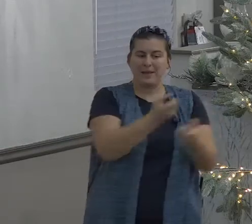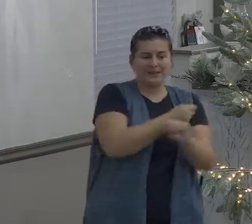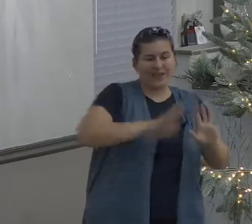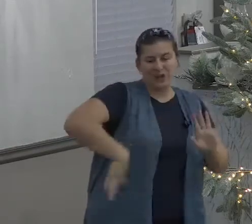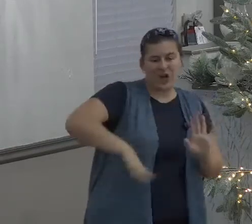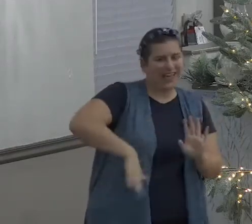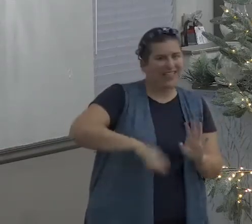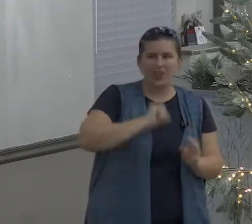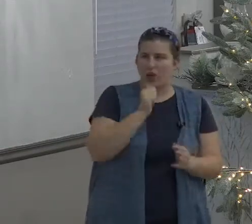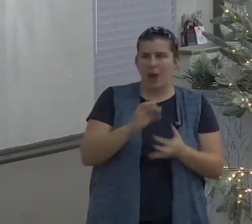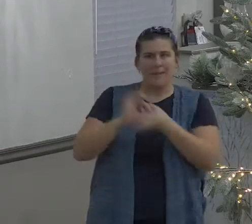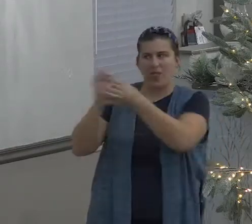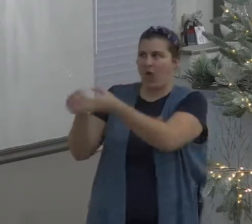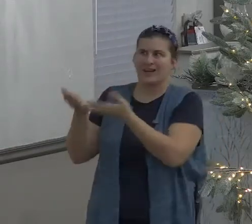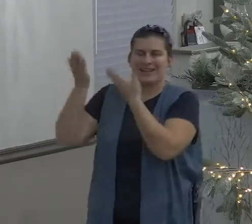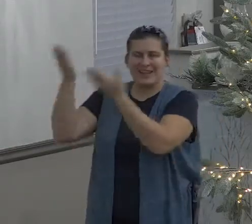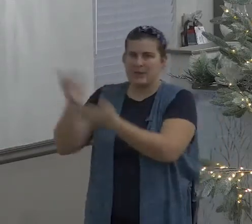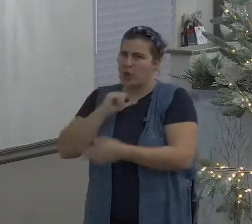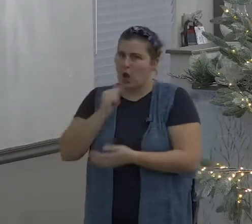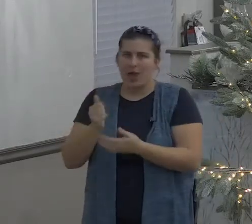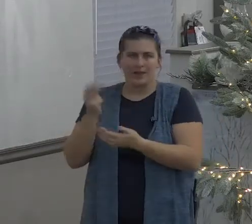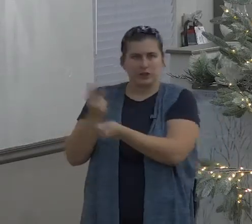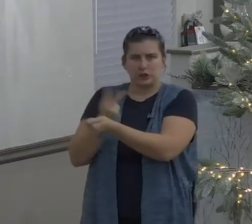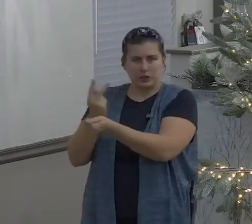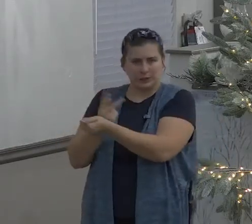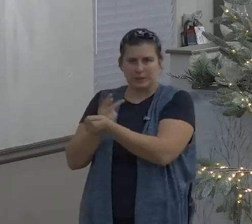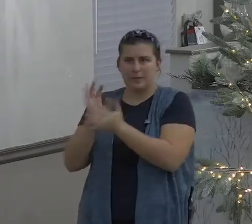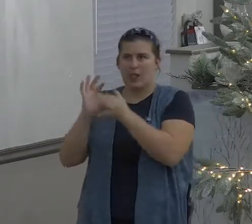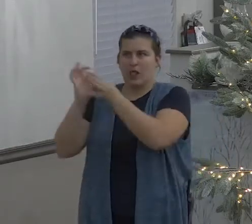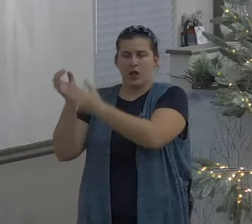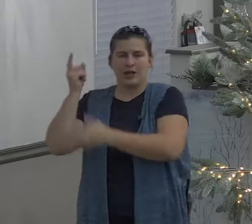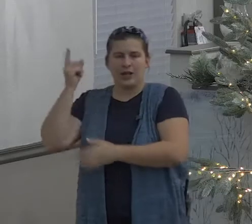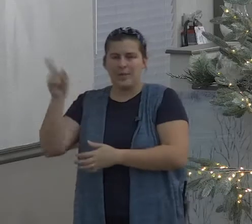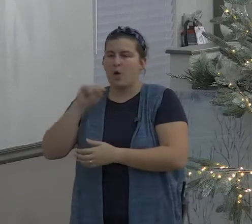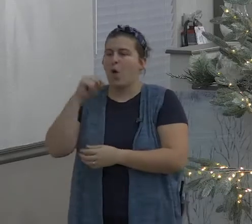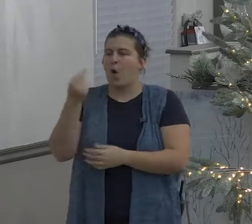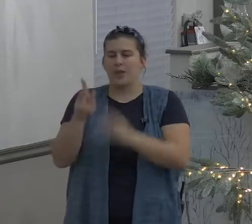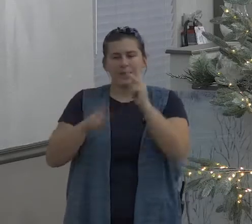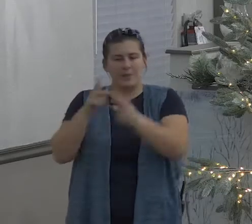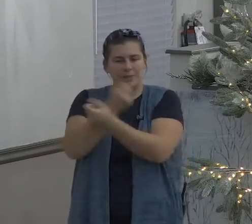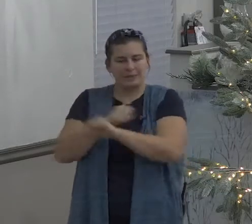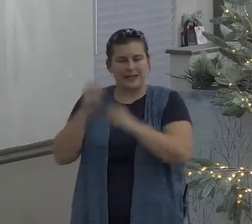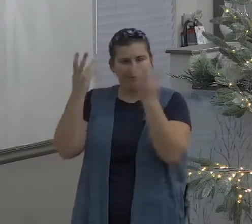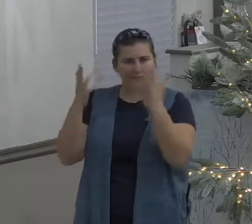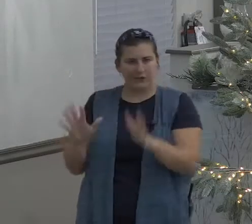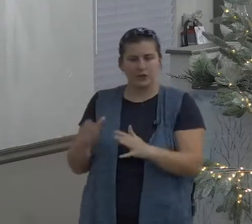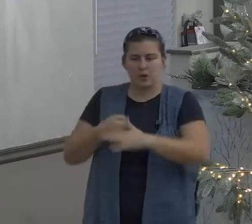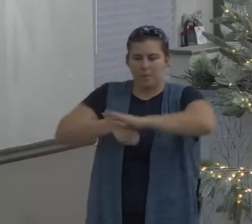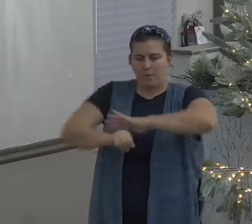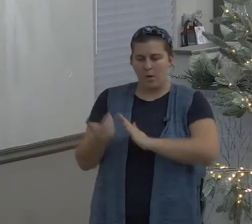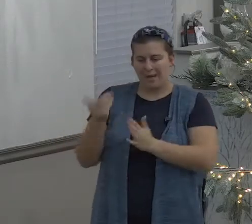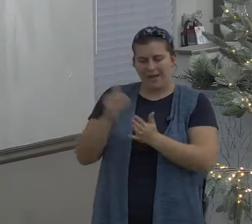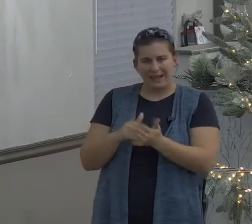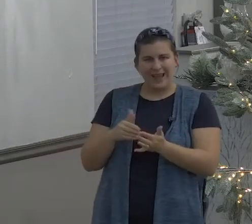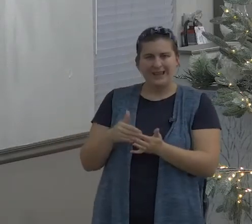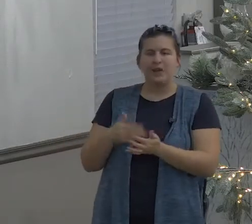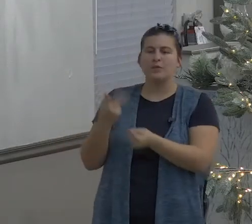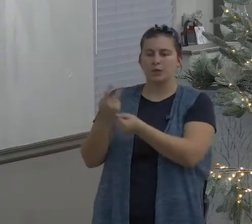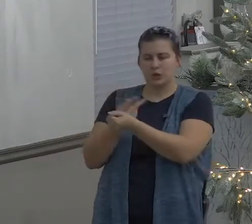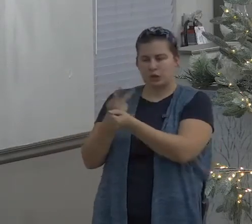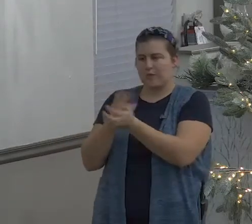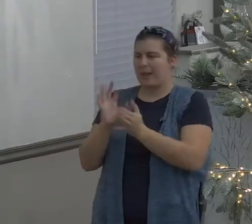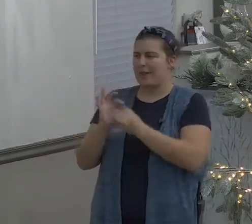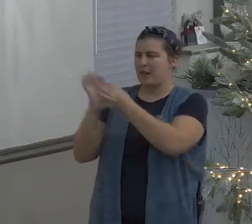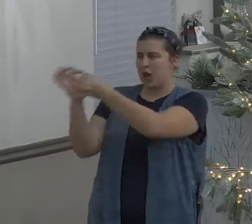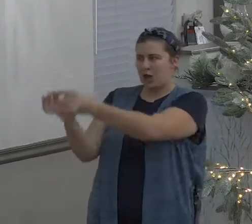is now he's shepherd we're the sheep the saved are his sheep the lost are not